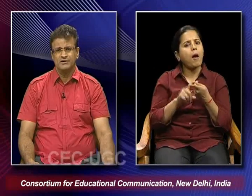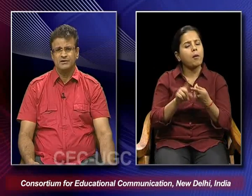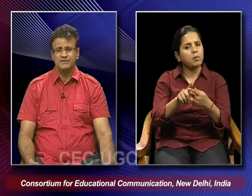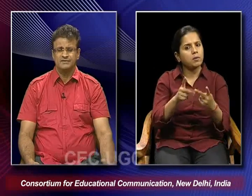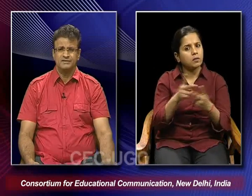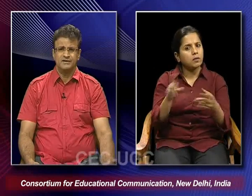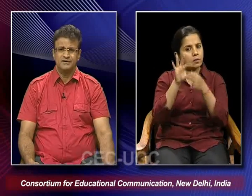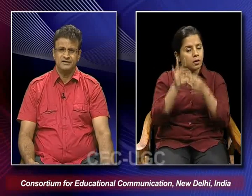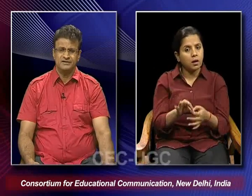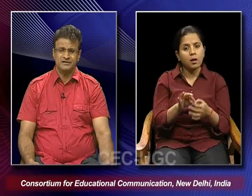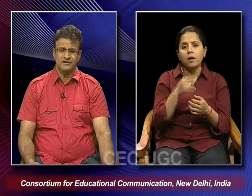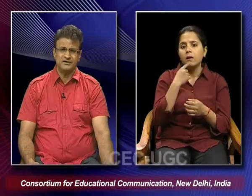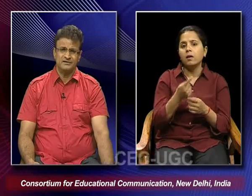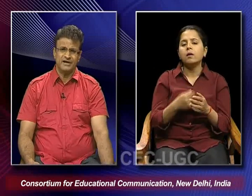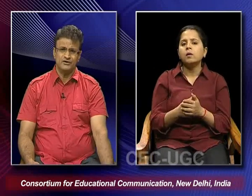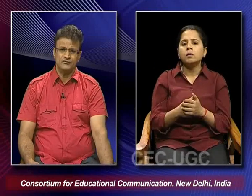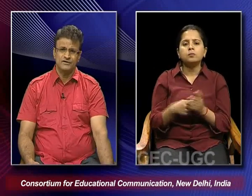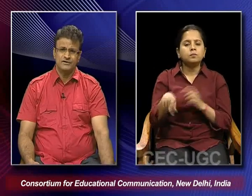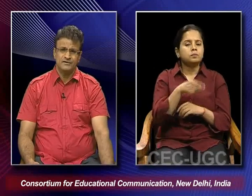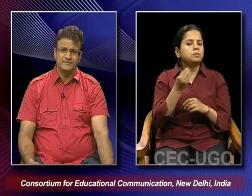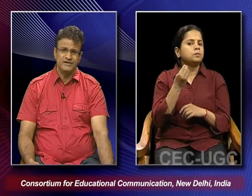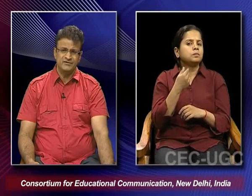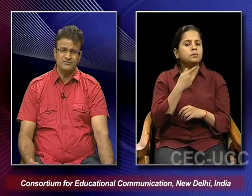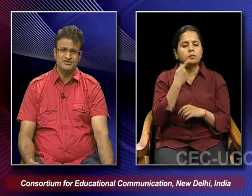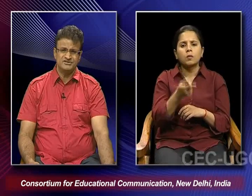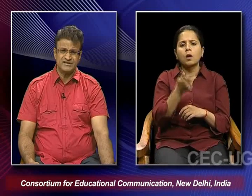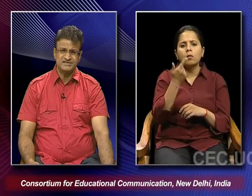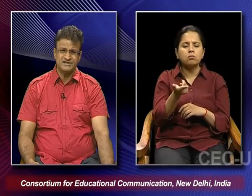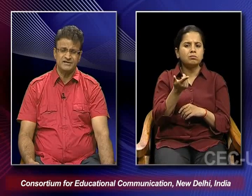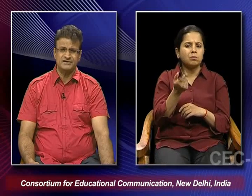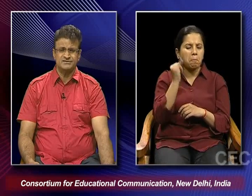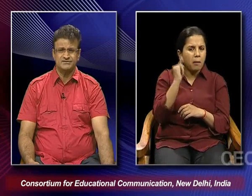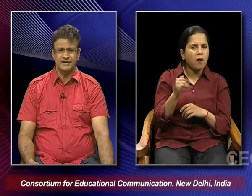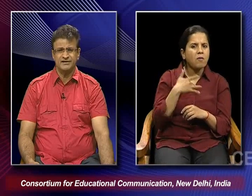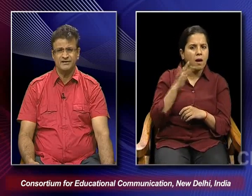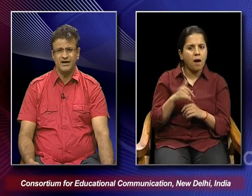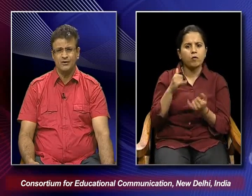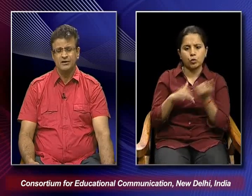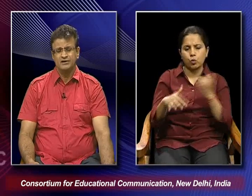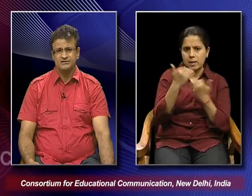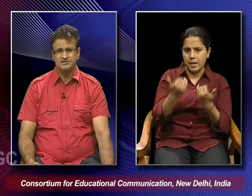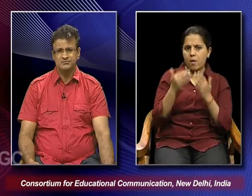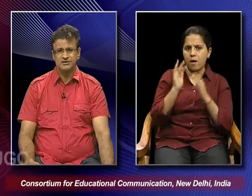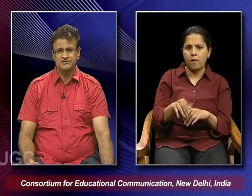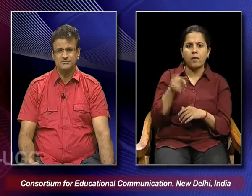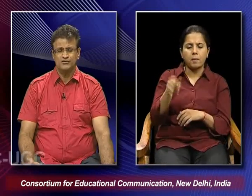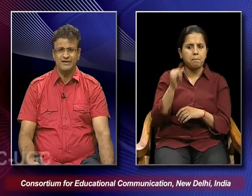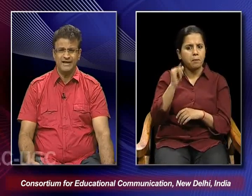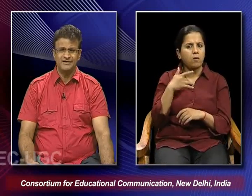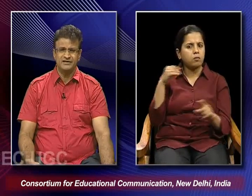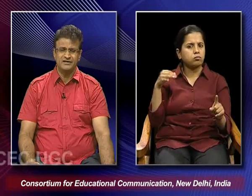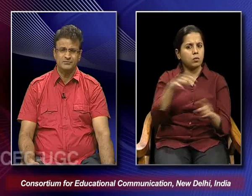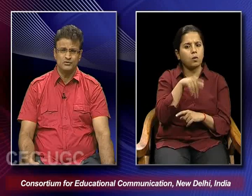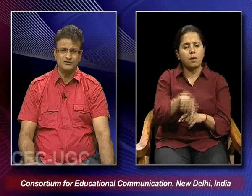the kind of evil which is existing in the society and how the symbolism of